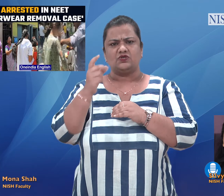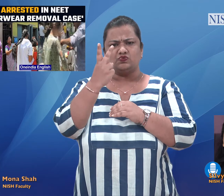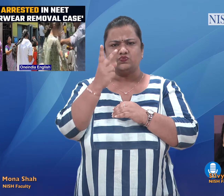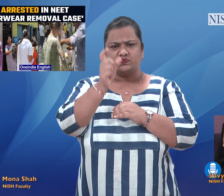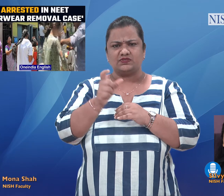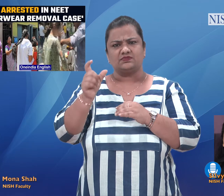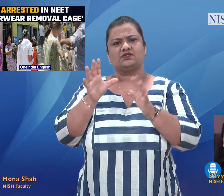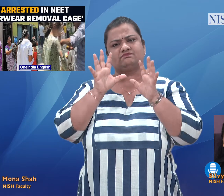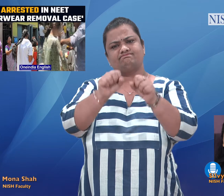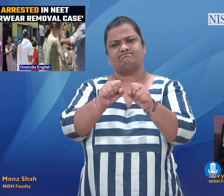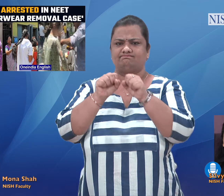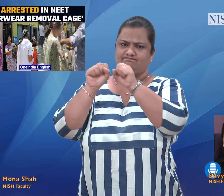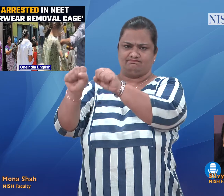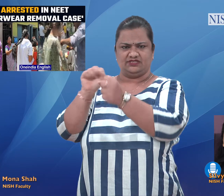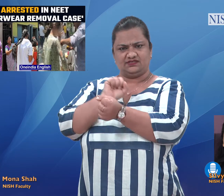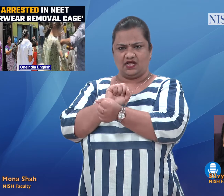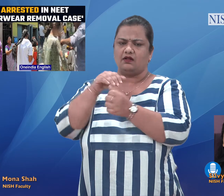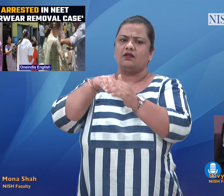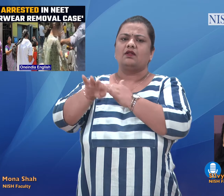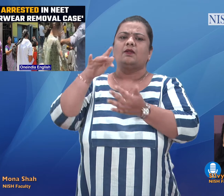constituted by the NTA to find out the facts in detail.